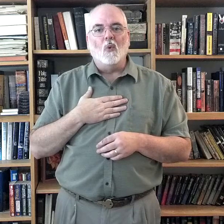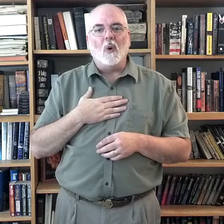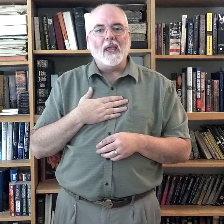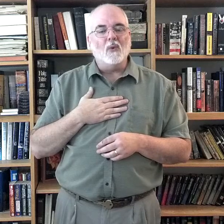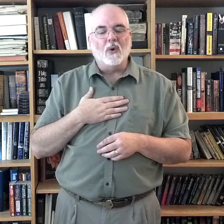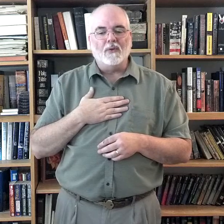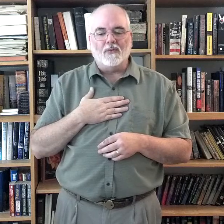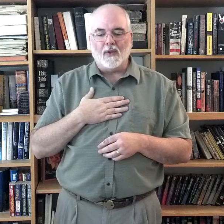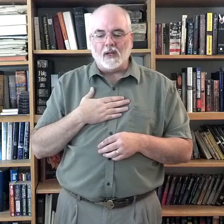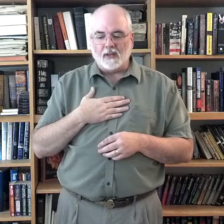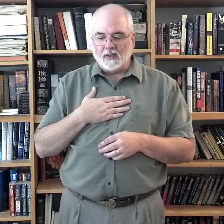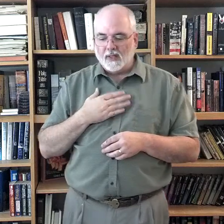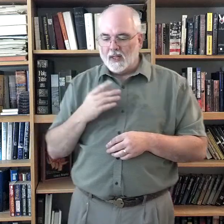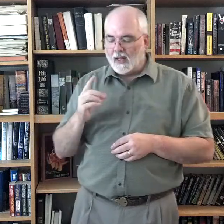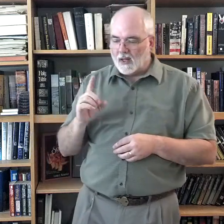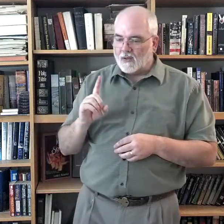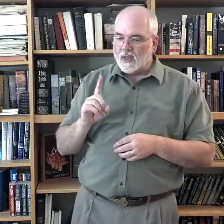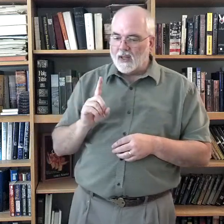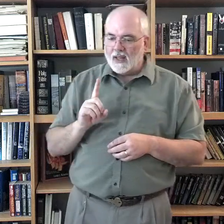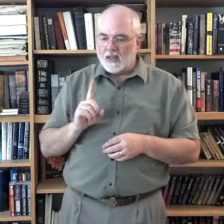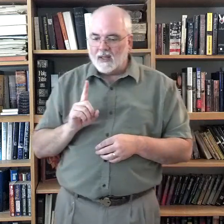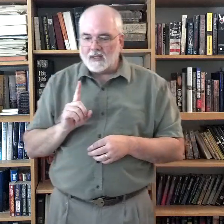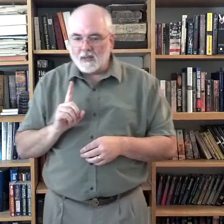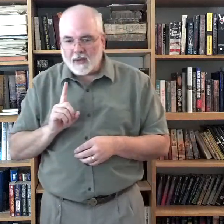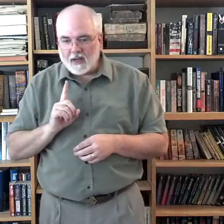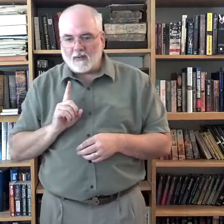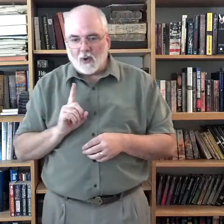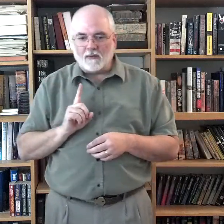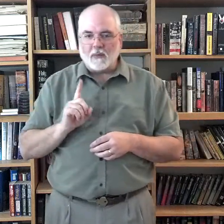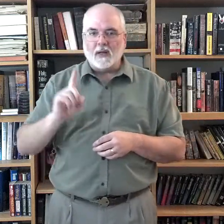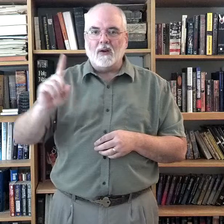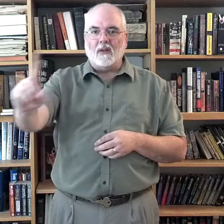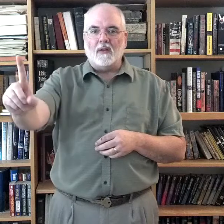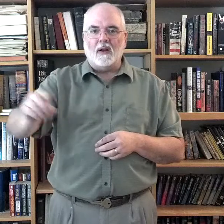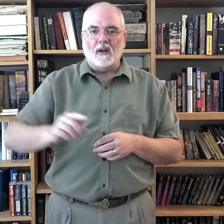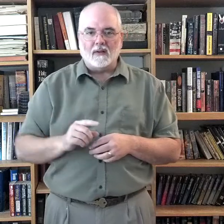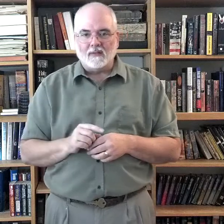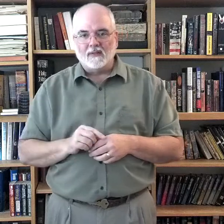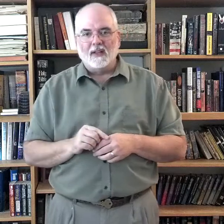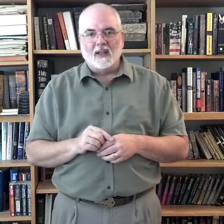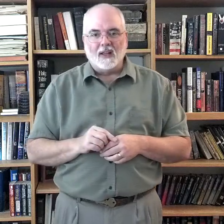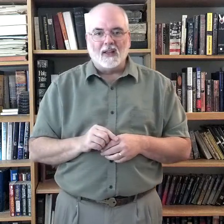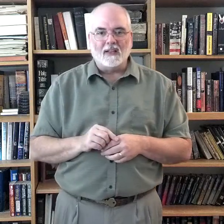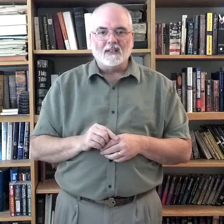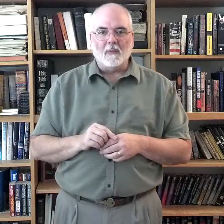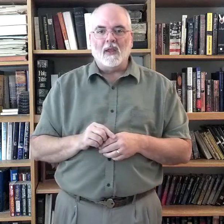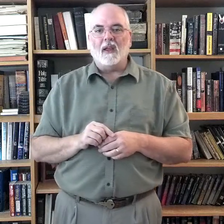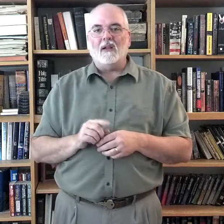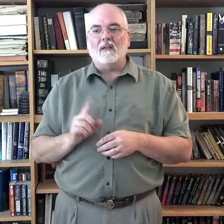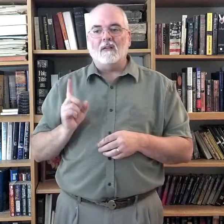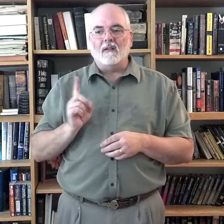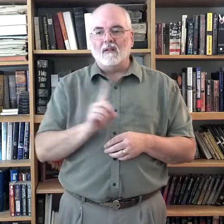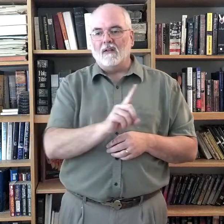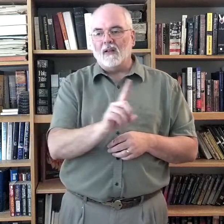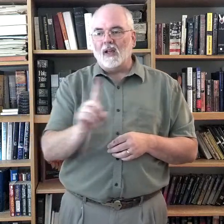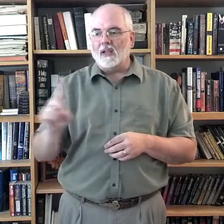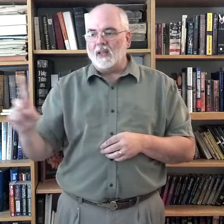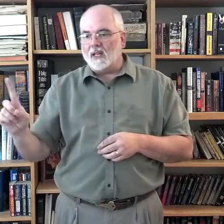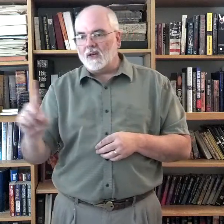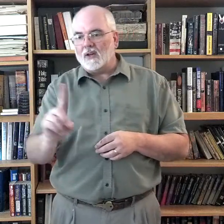Wayward feet. Okay? This is a man going from here to there. This is a man not getting there in a